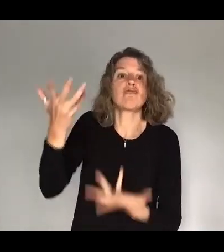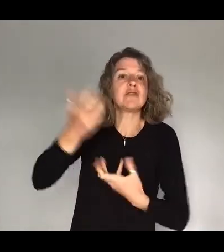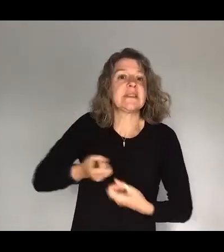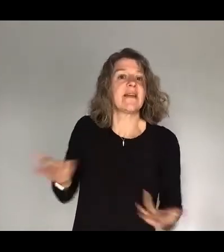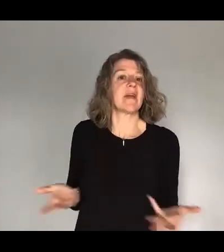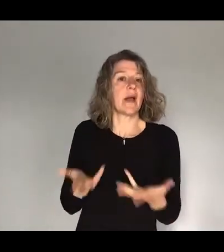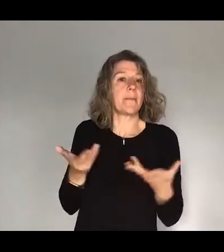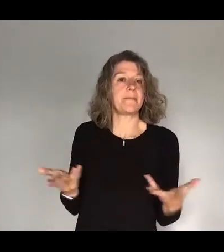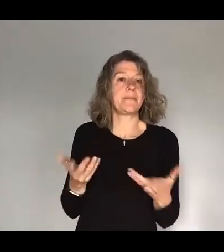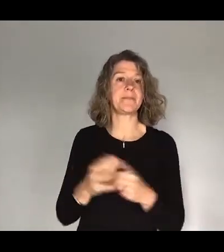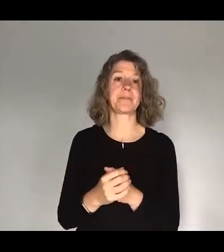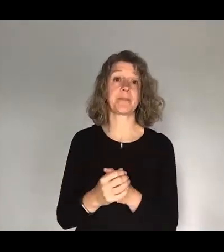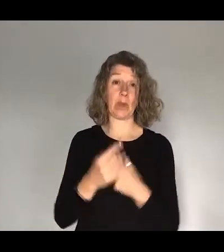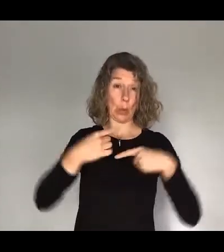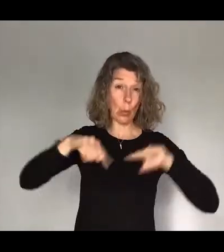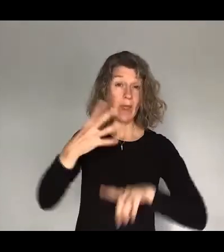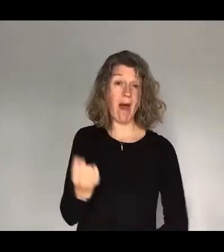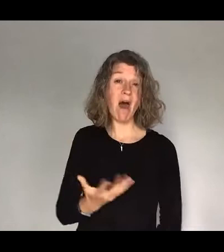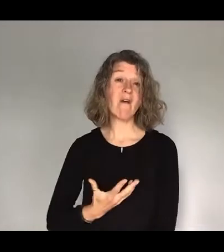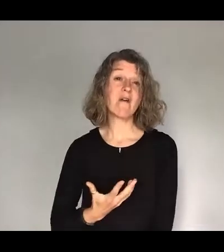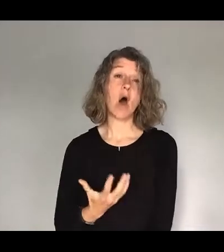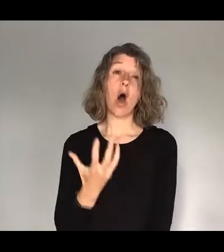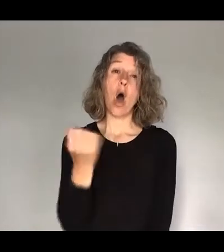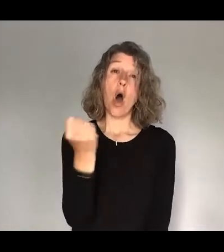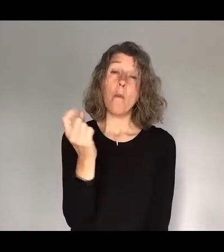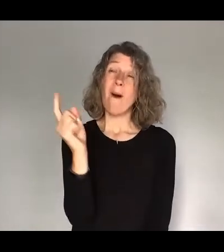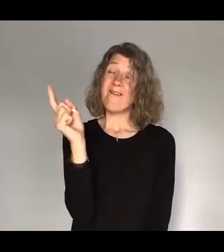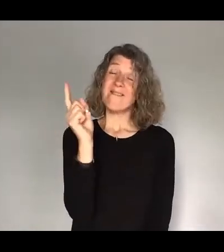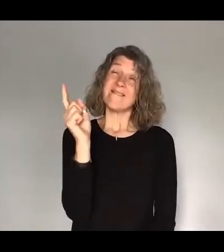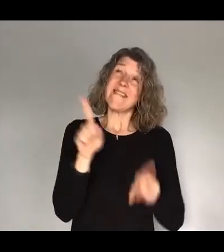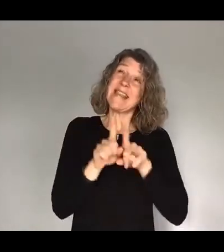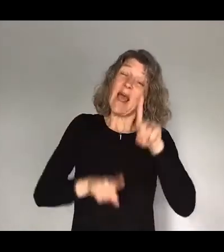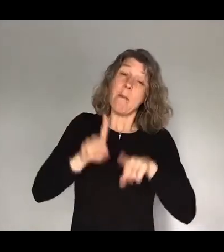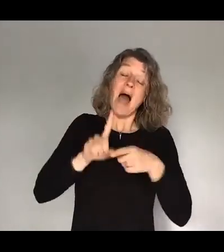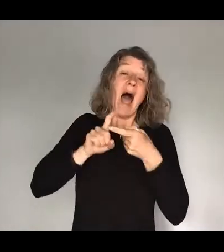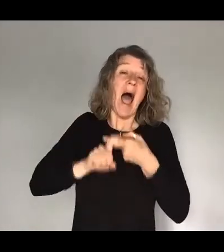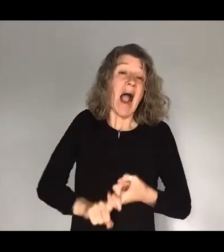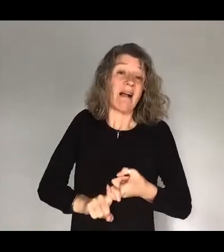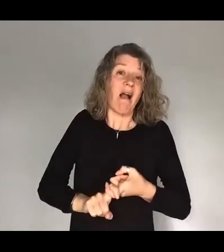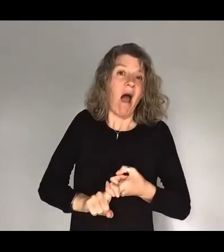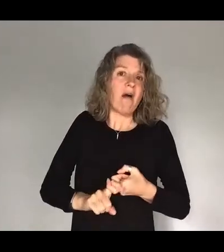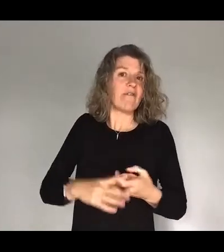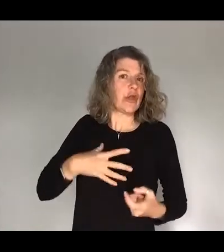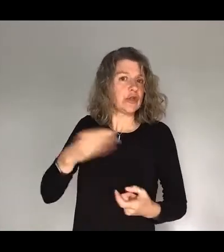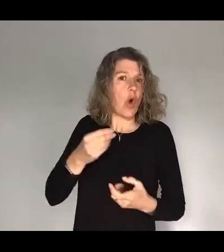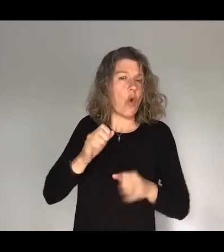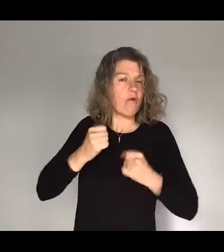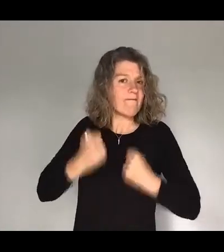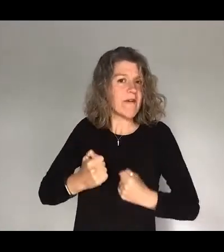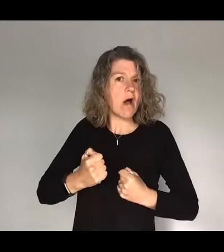We have this hope as an anchor for the soul, firm and secure. It enters the inner sanctuary behind the